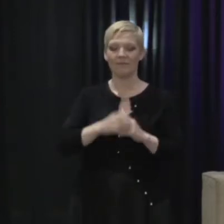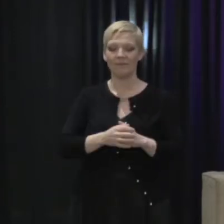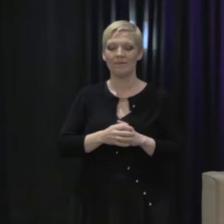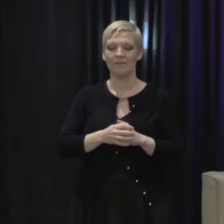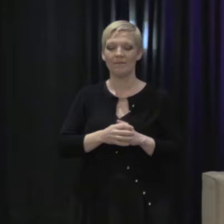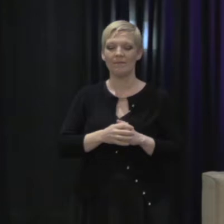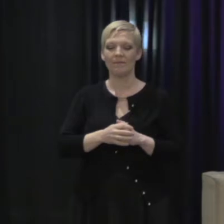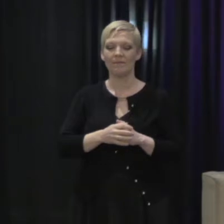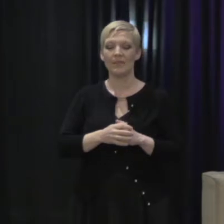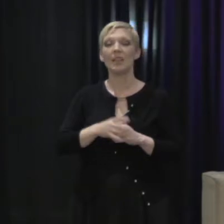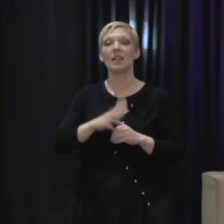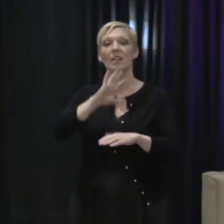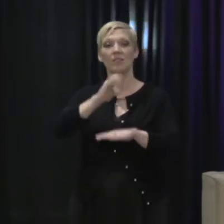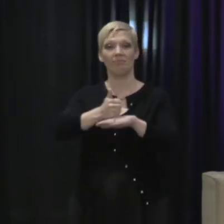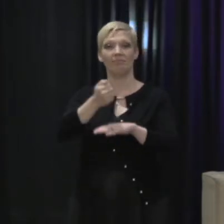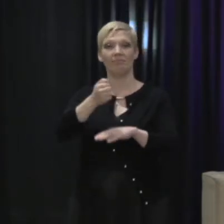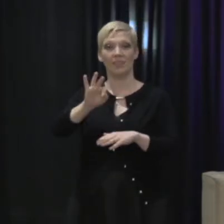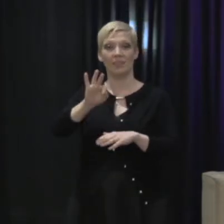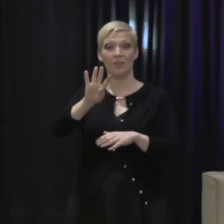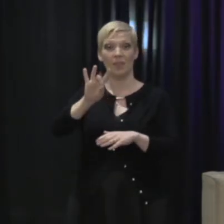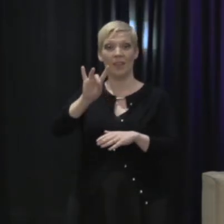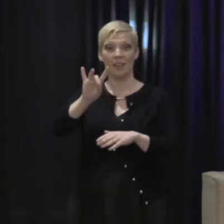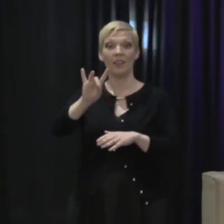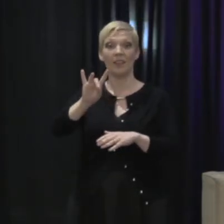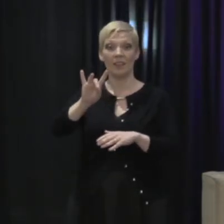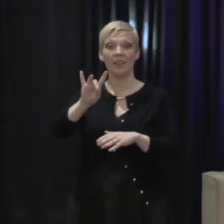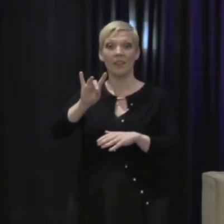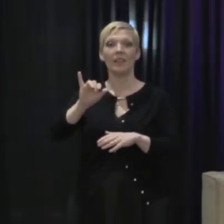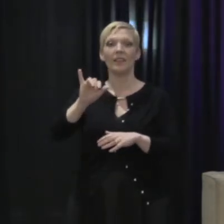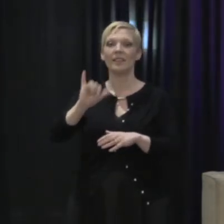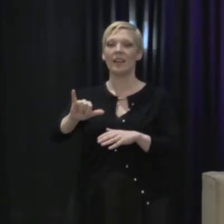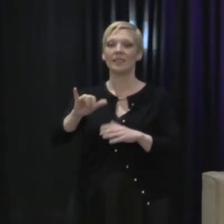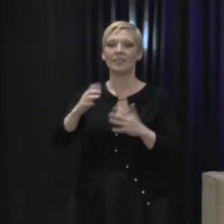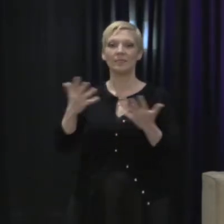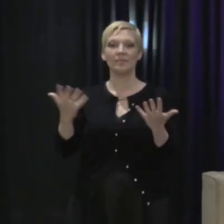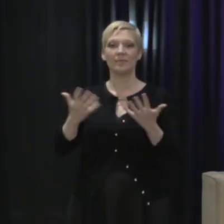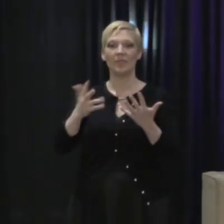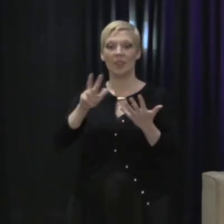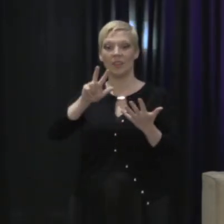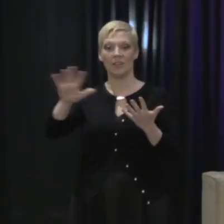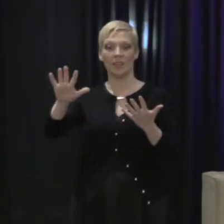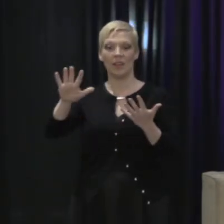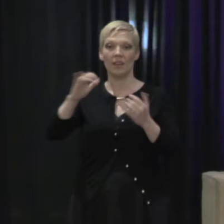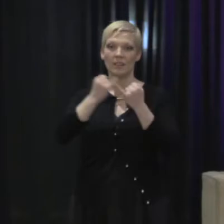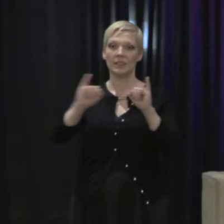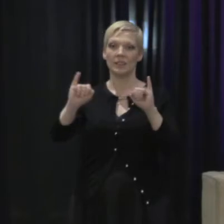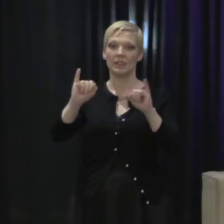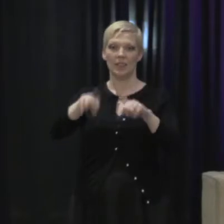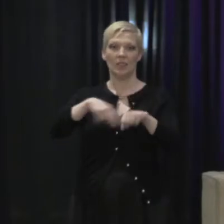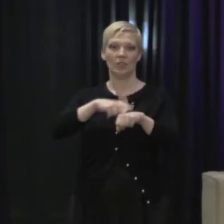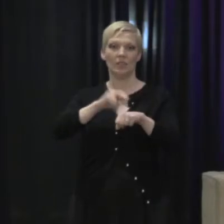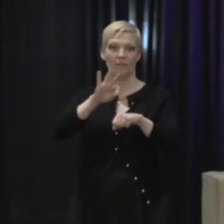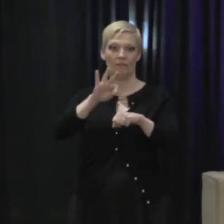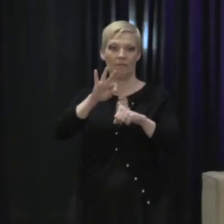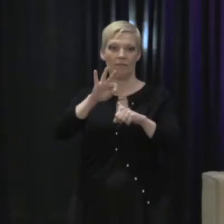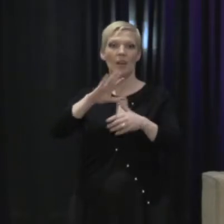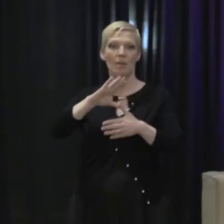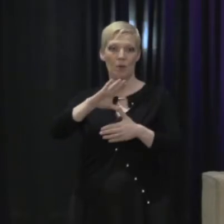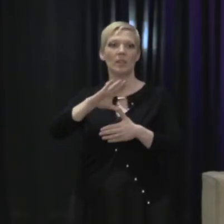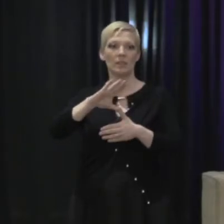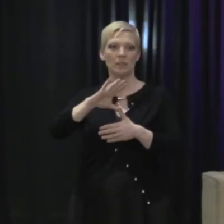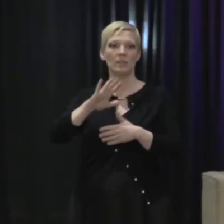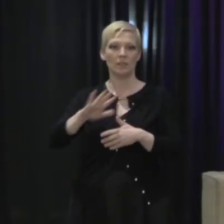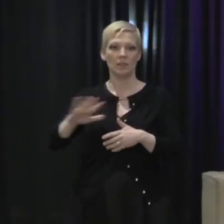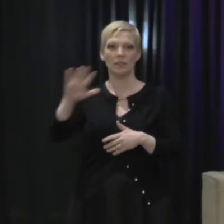And it was founded in 1948. It's composed of the 35 independent nations of the Americas. And